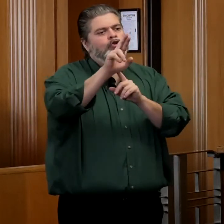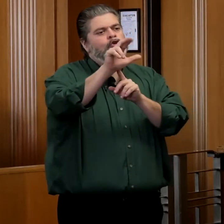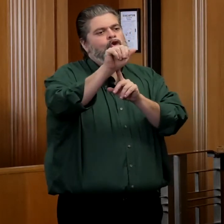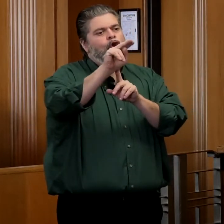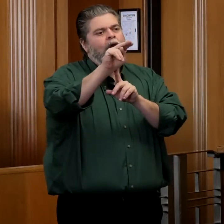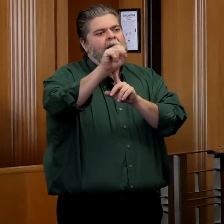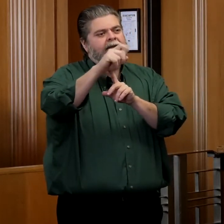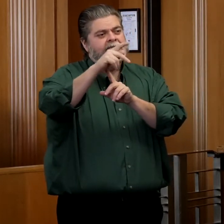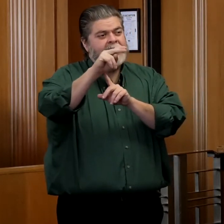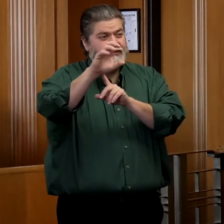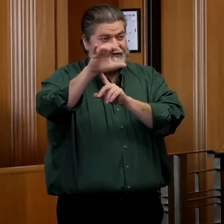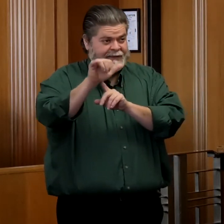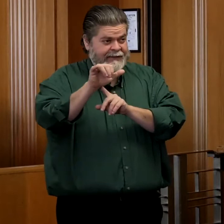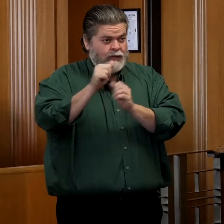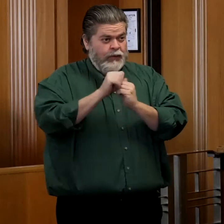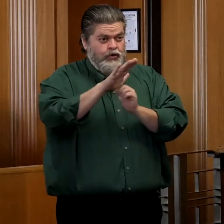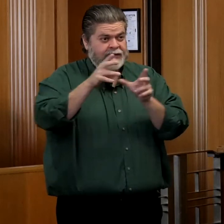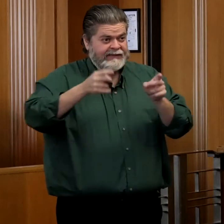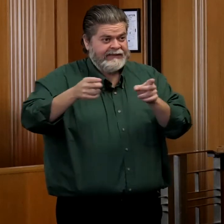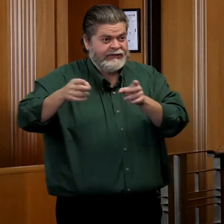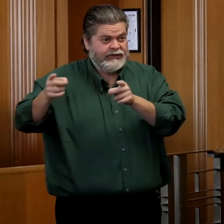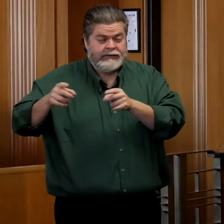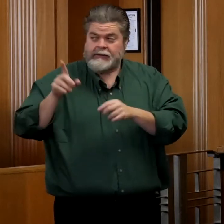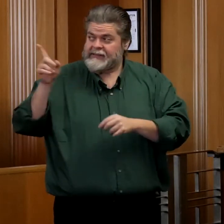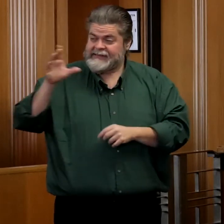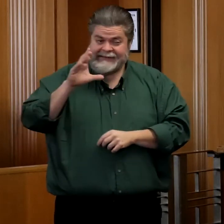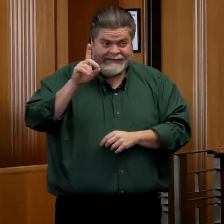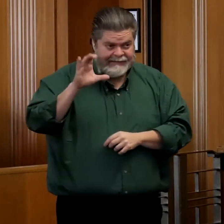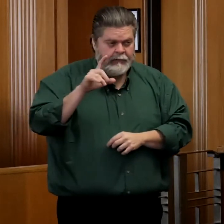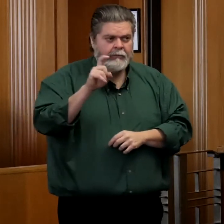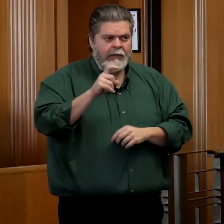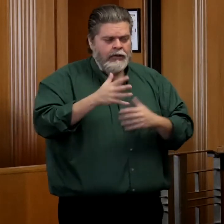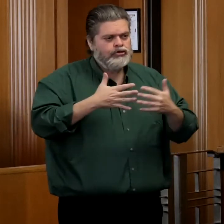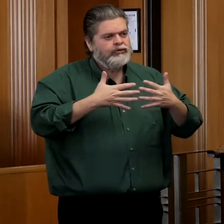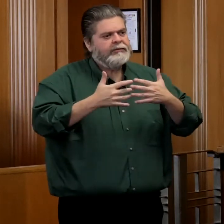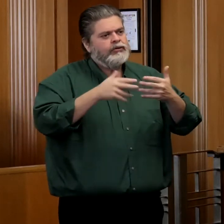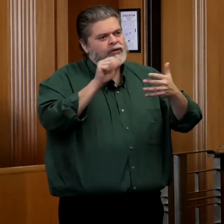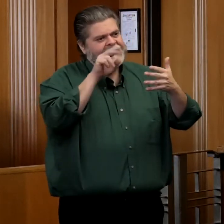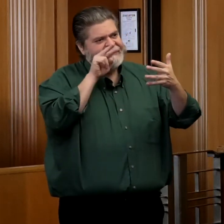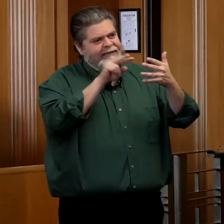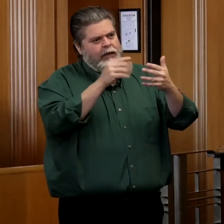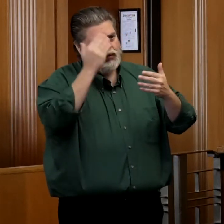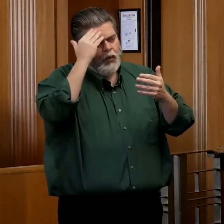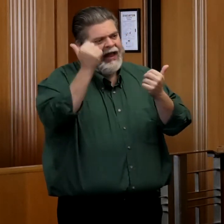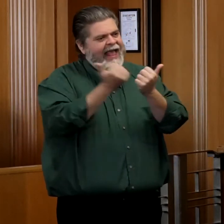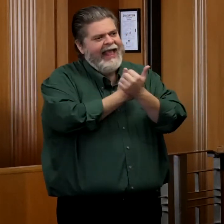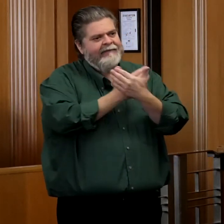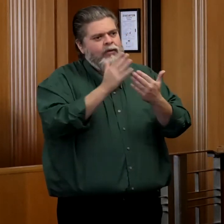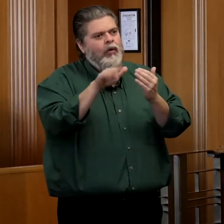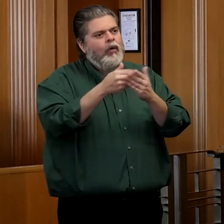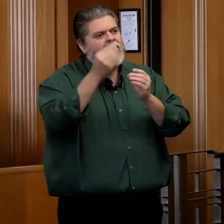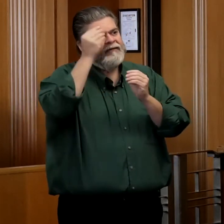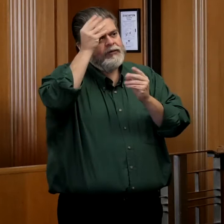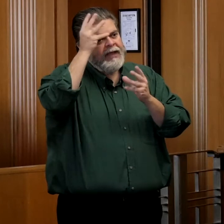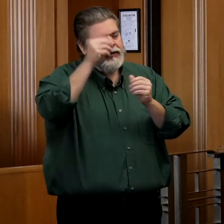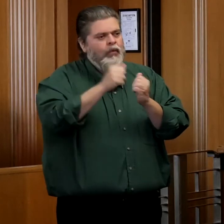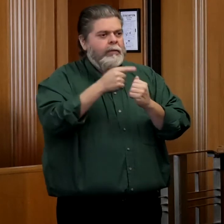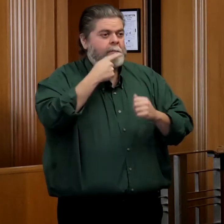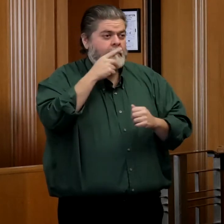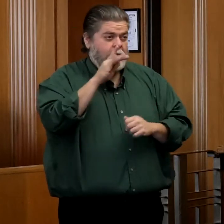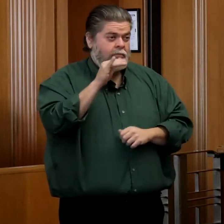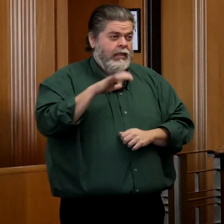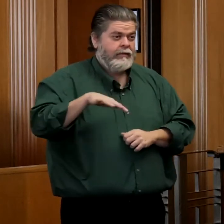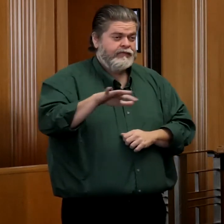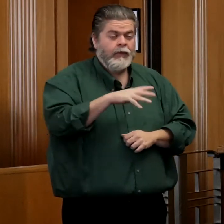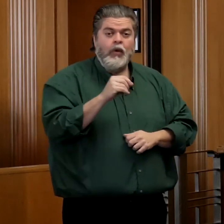decisions that are being made by this group and the CDC are transparent and able to be shared with the public. So who will be offered the